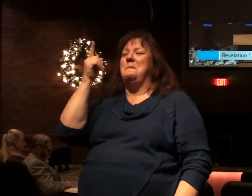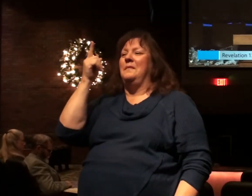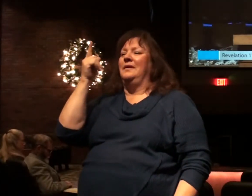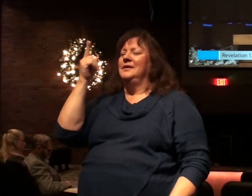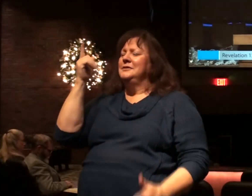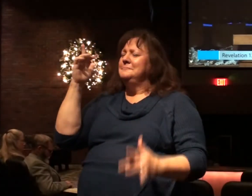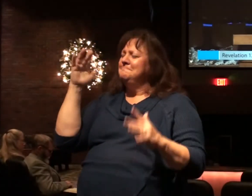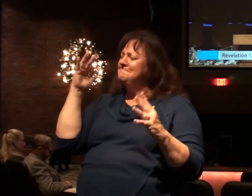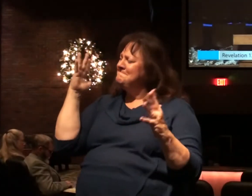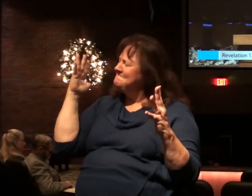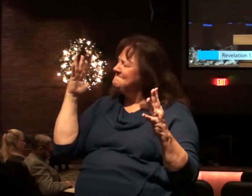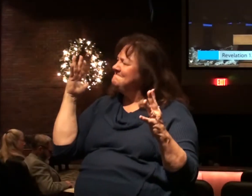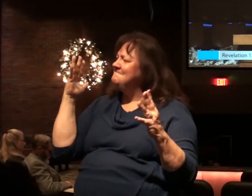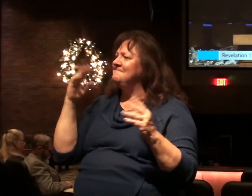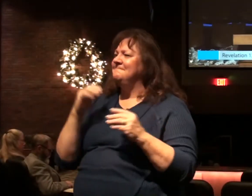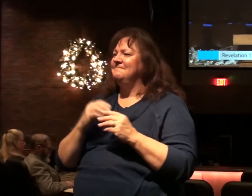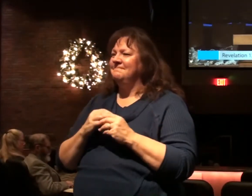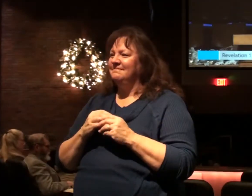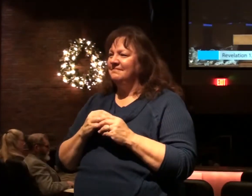rejoicing.